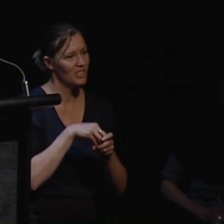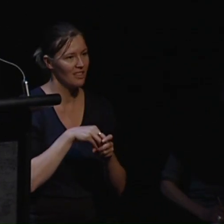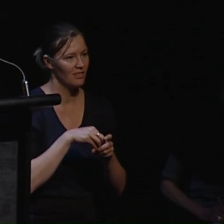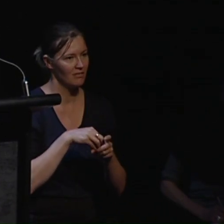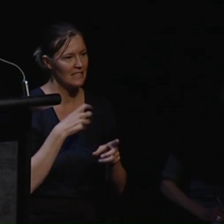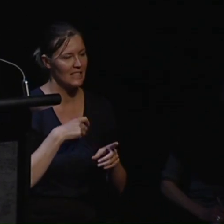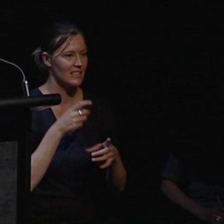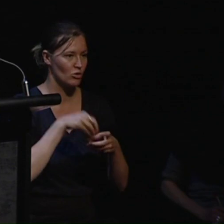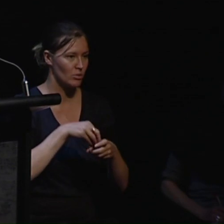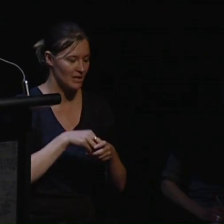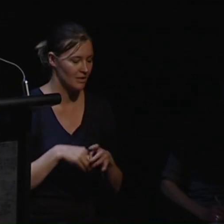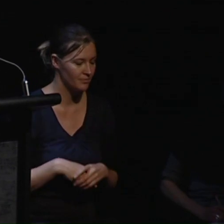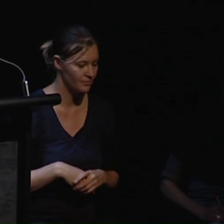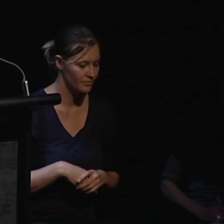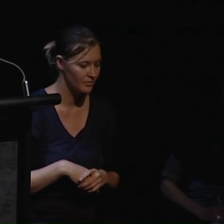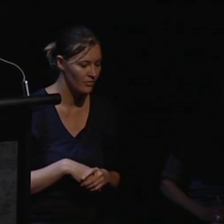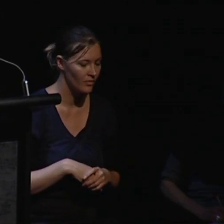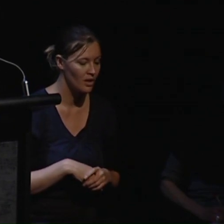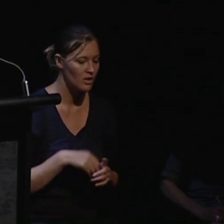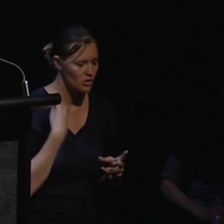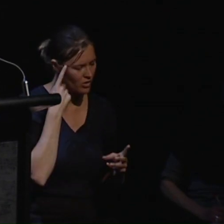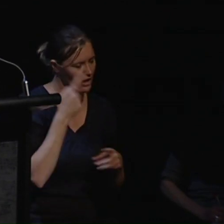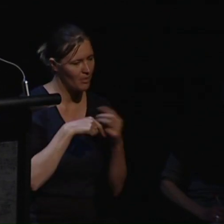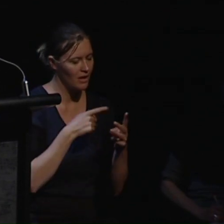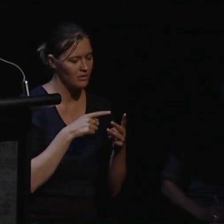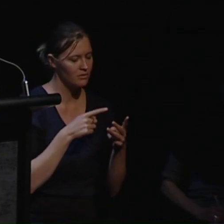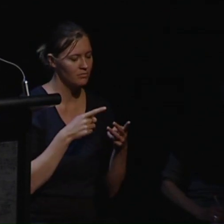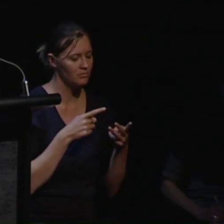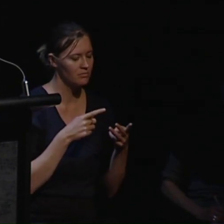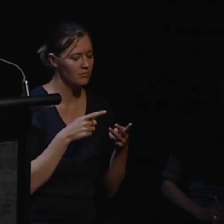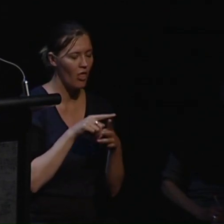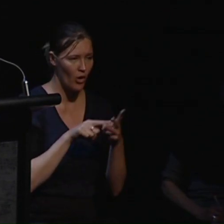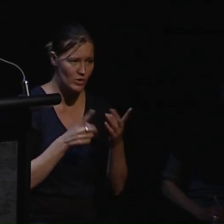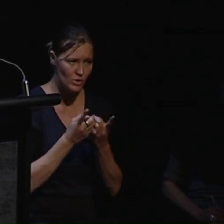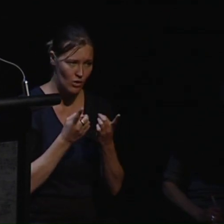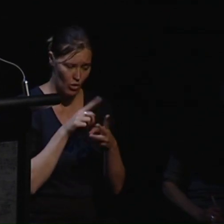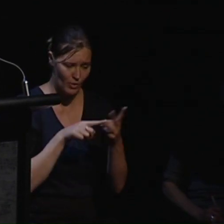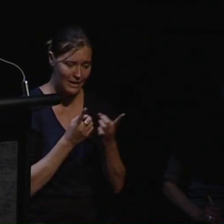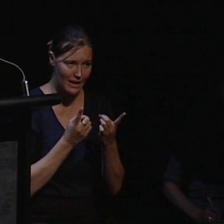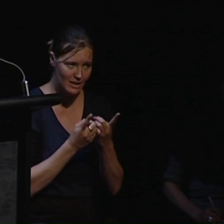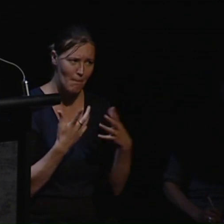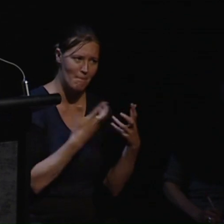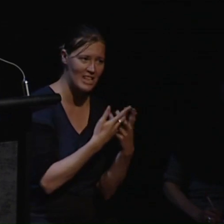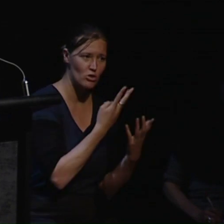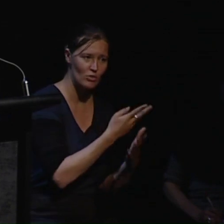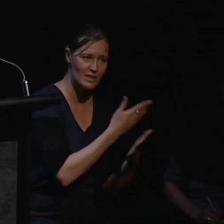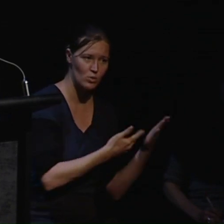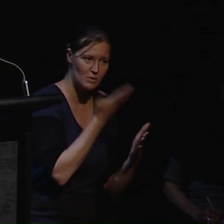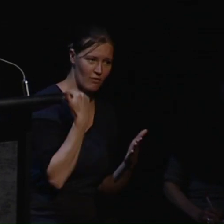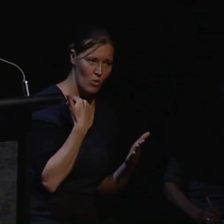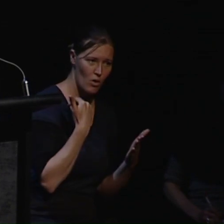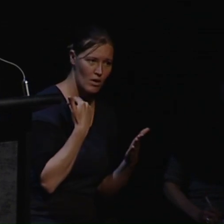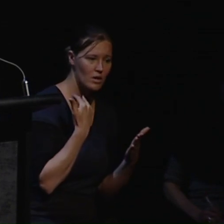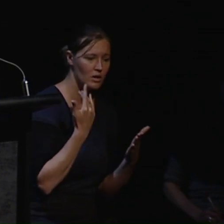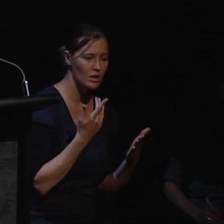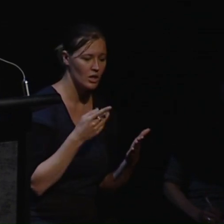In reading these priorities my mind is cast back to the stories that I shared with you. Do these priorities throw any light on what was missing